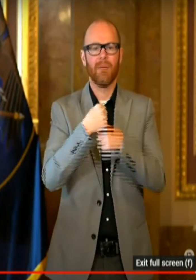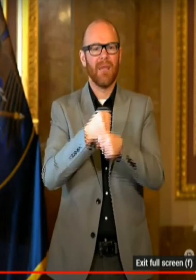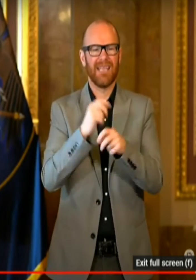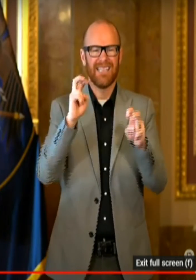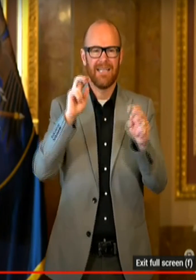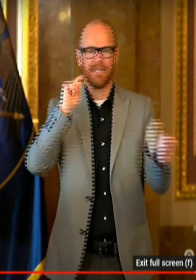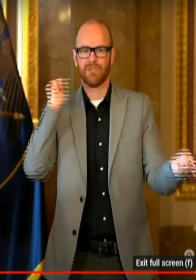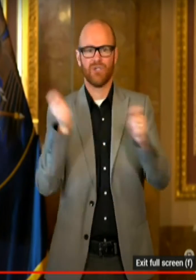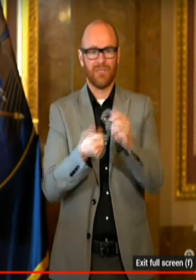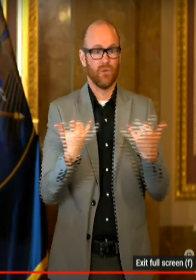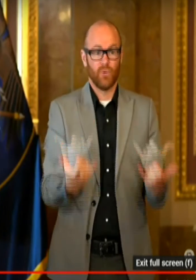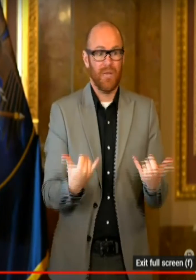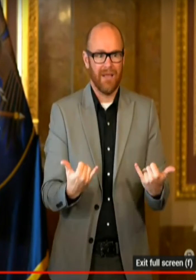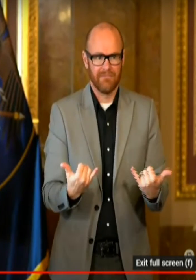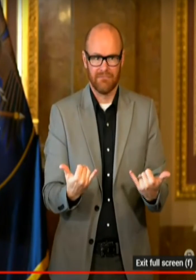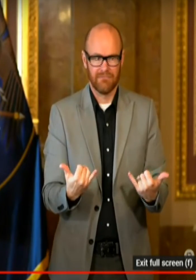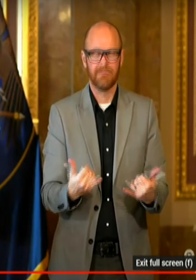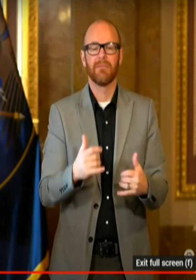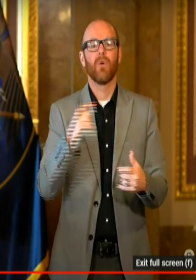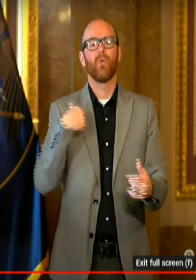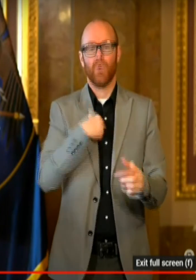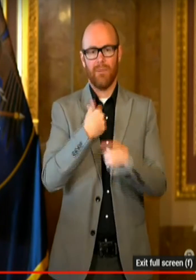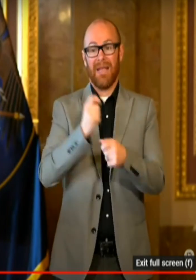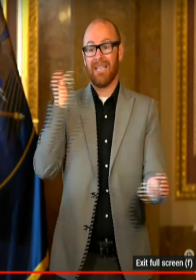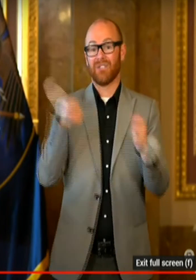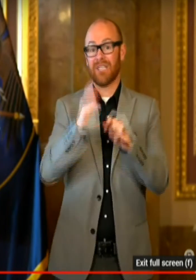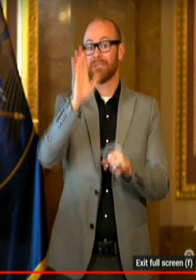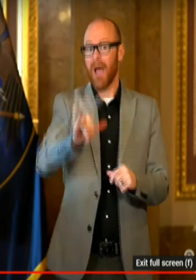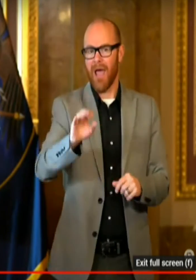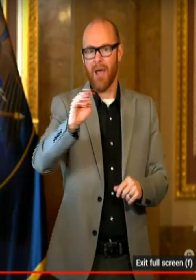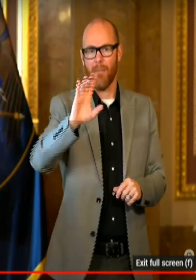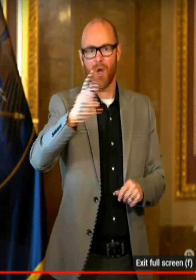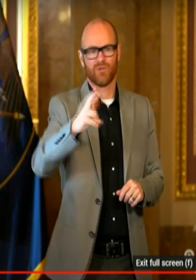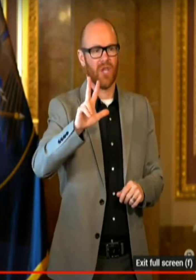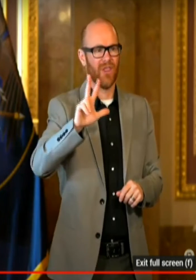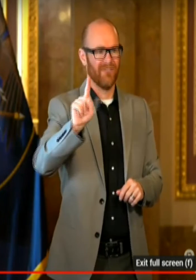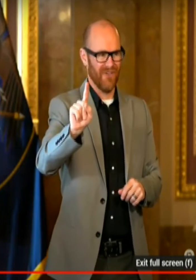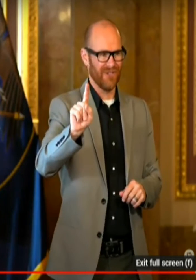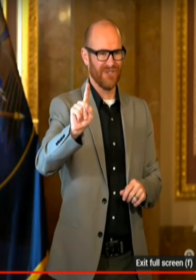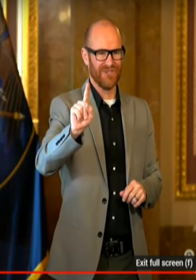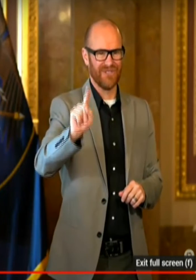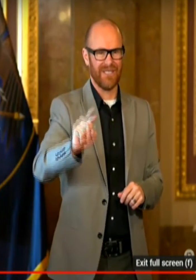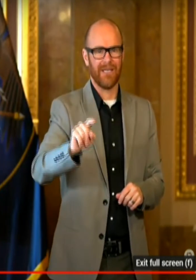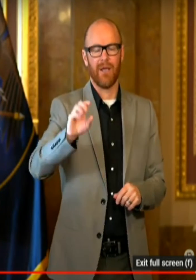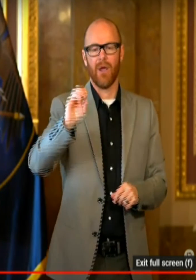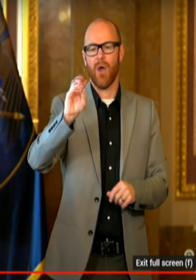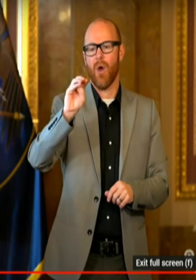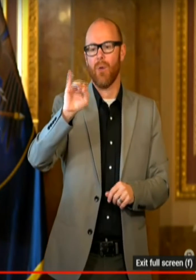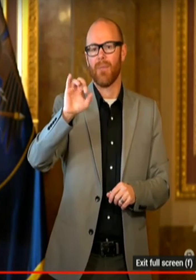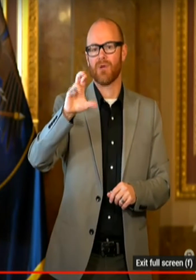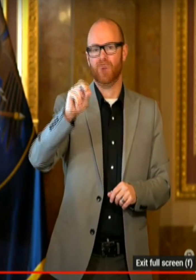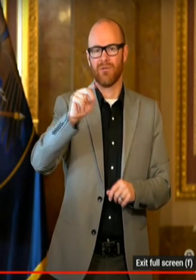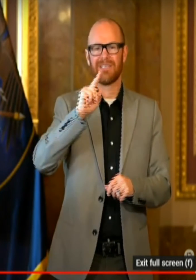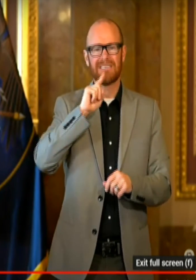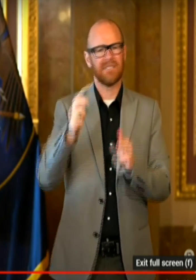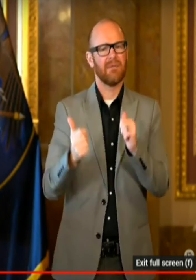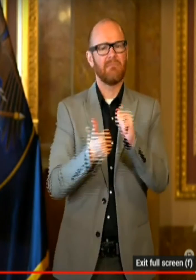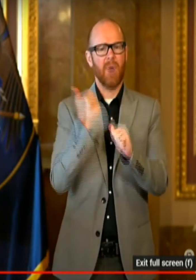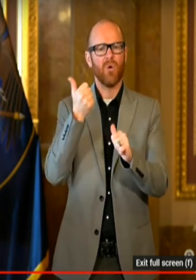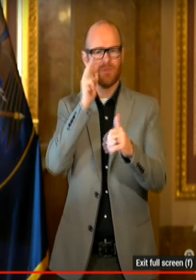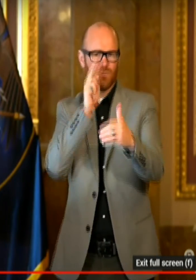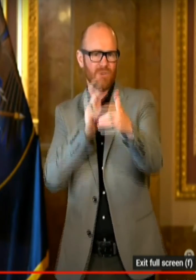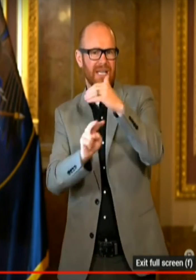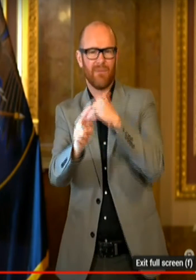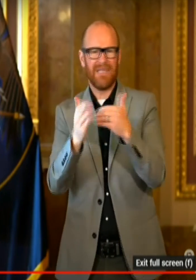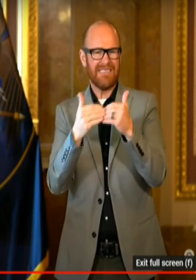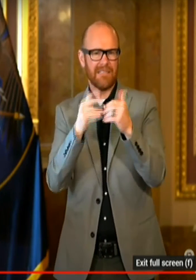We're making this change by March 31st, okay? Omicron is the most predictable of every variant we have seen.